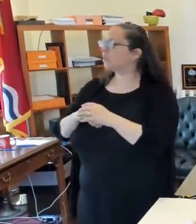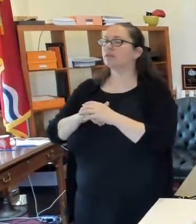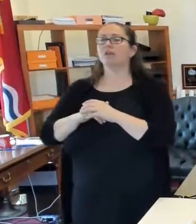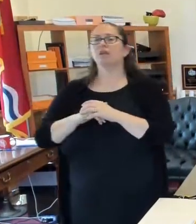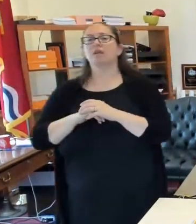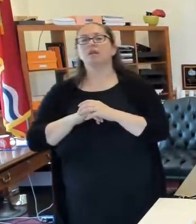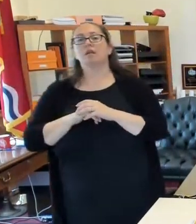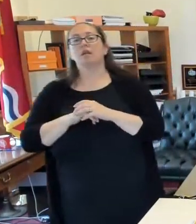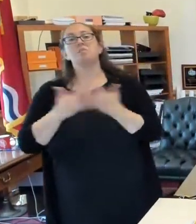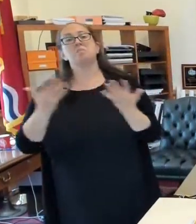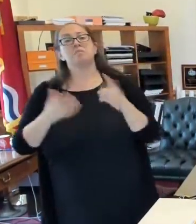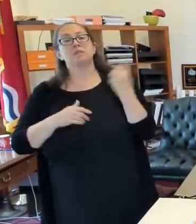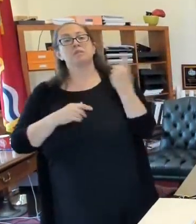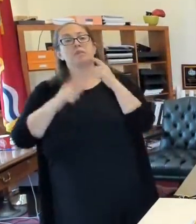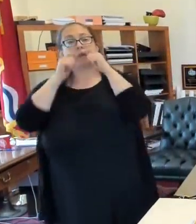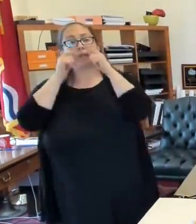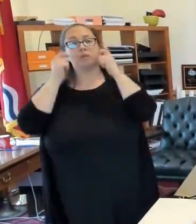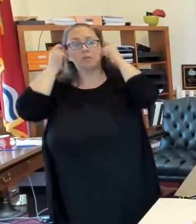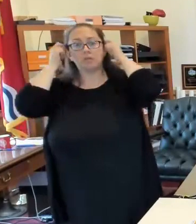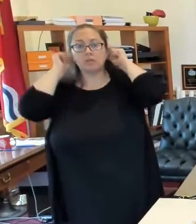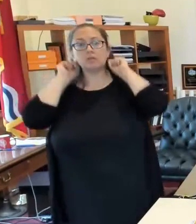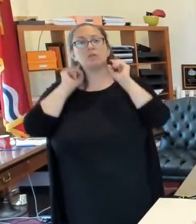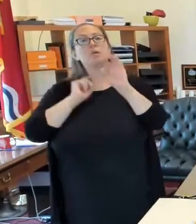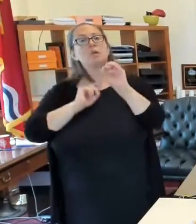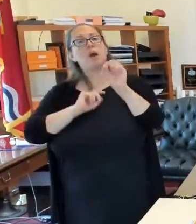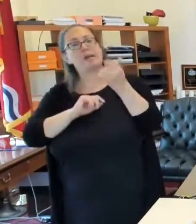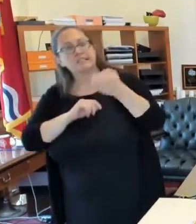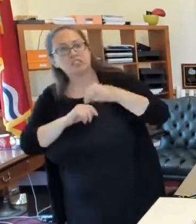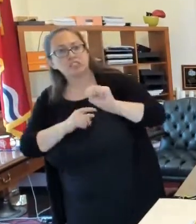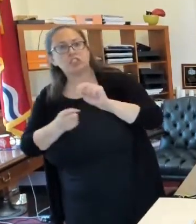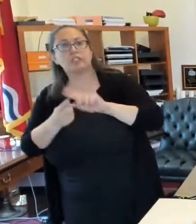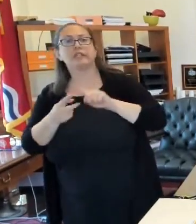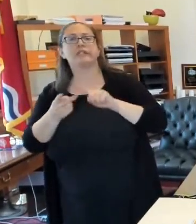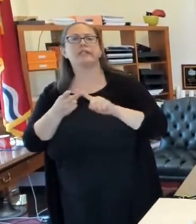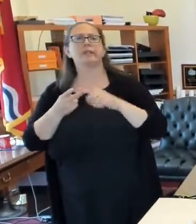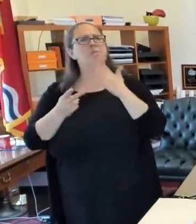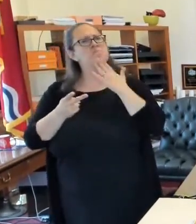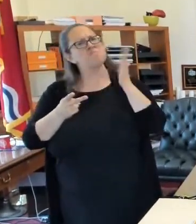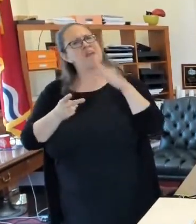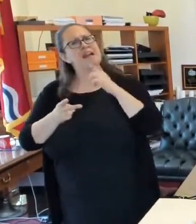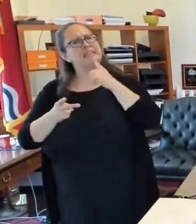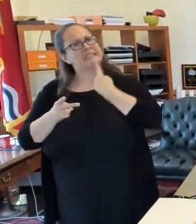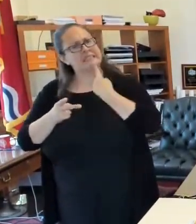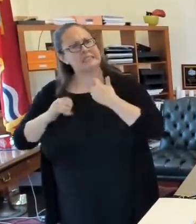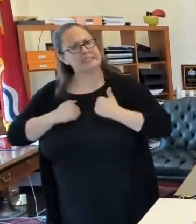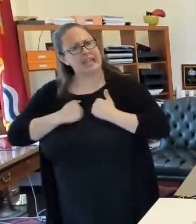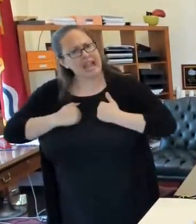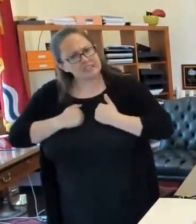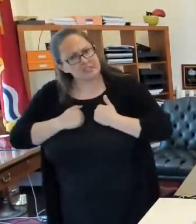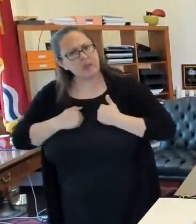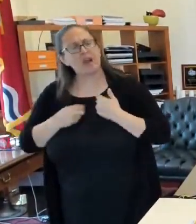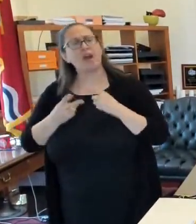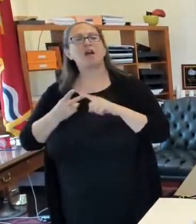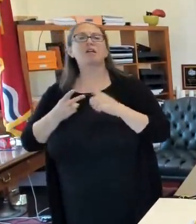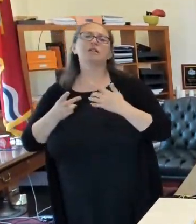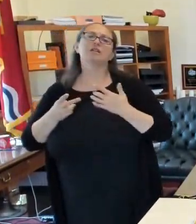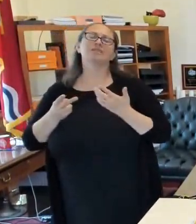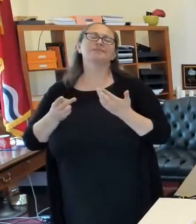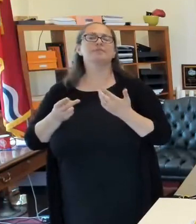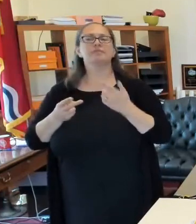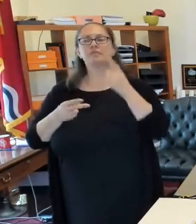Someone who's on oxygen, perhaps. Someone who has bad asthma. It's generally respiratory